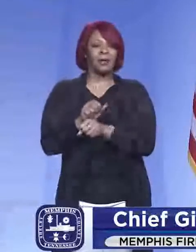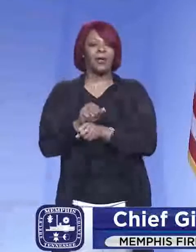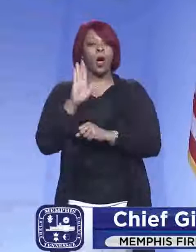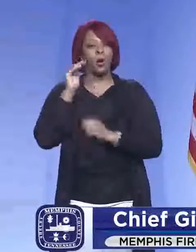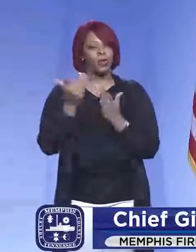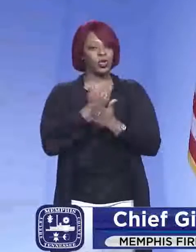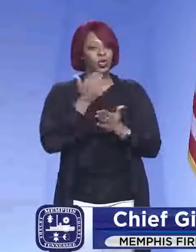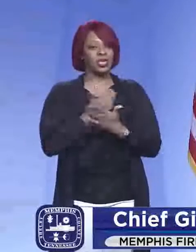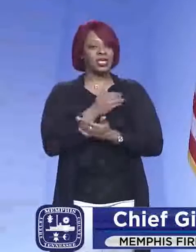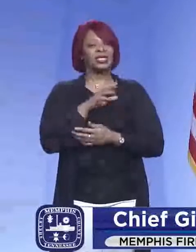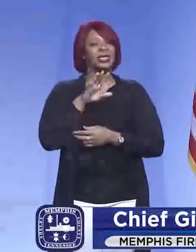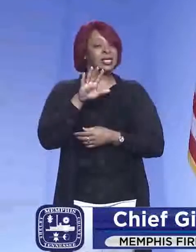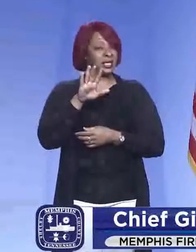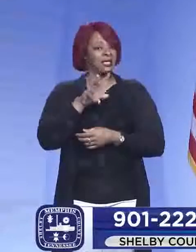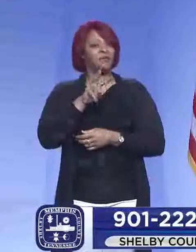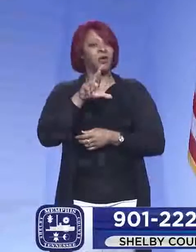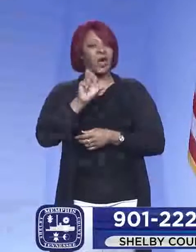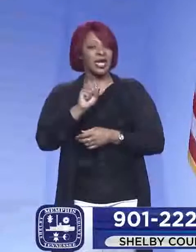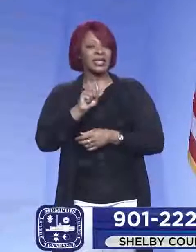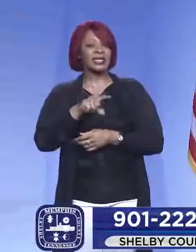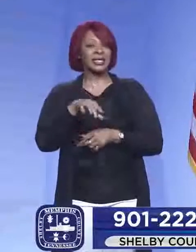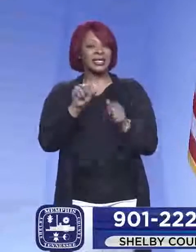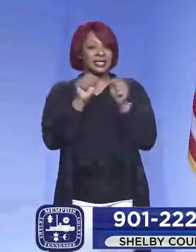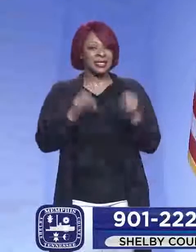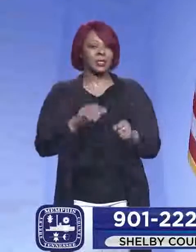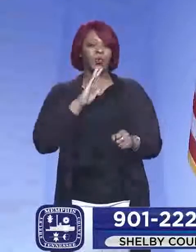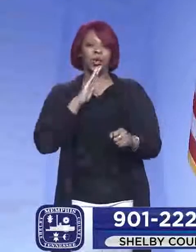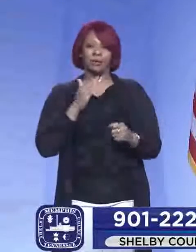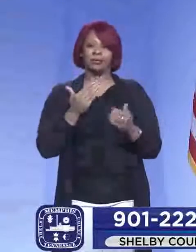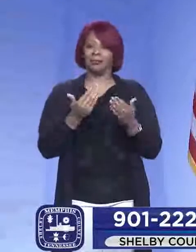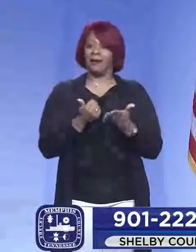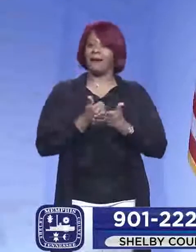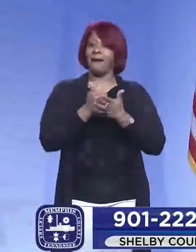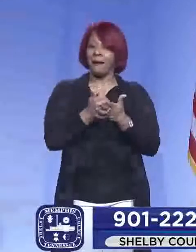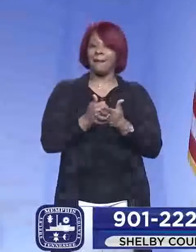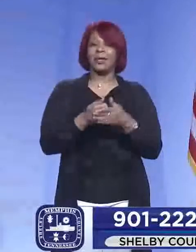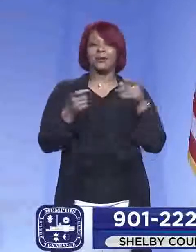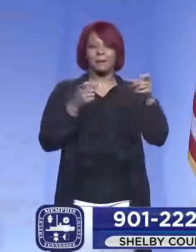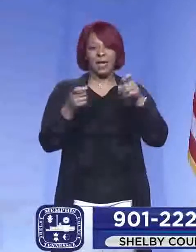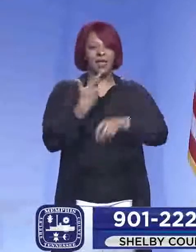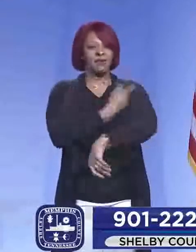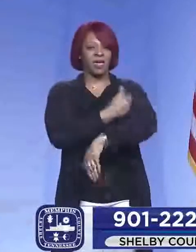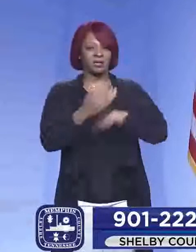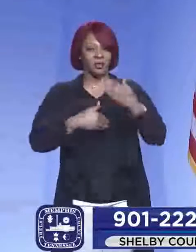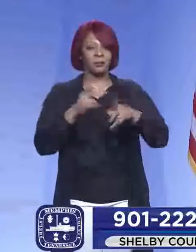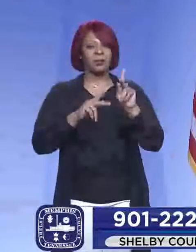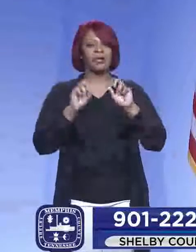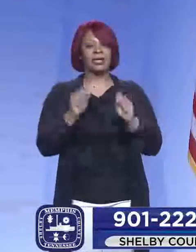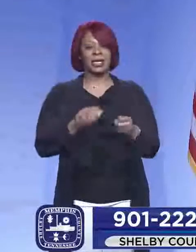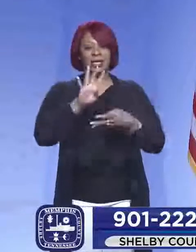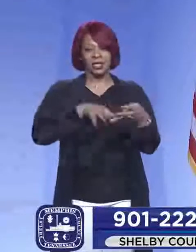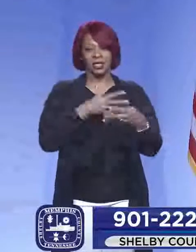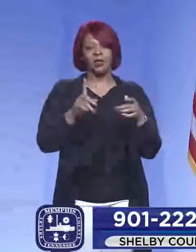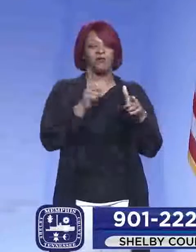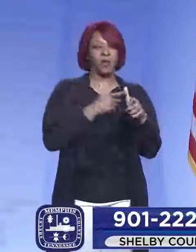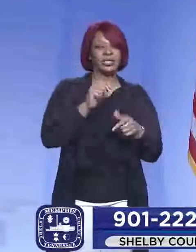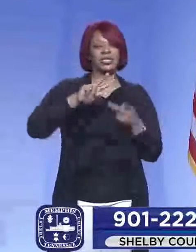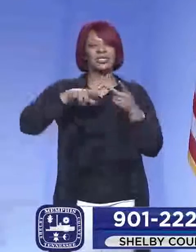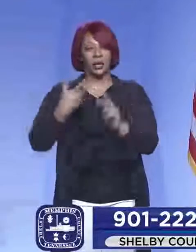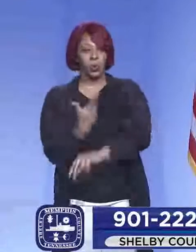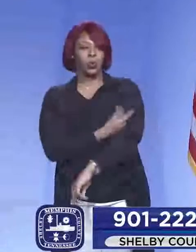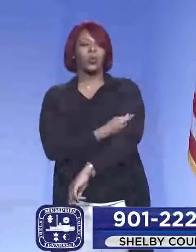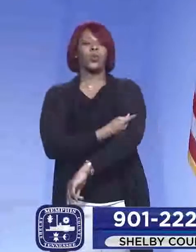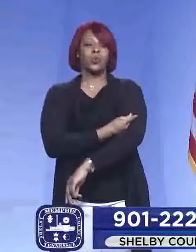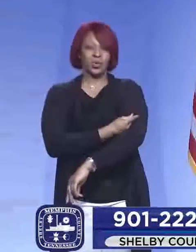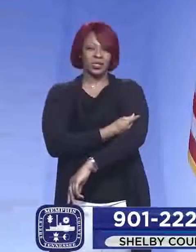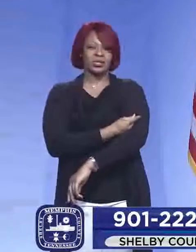actually, uh, will help with that. Um, it's for management of the vaccine process. People should be able to go in and schedule both their first and second dose.